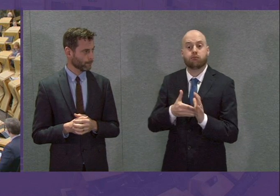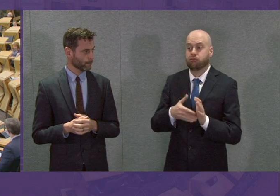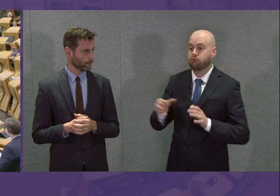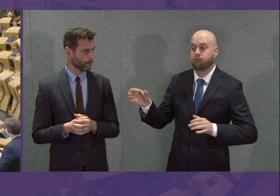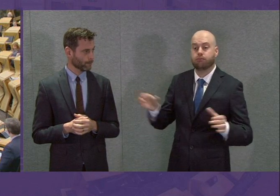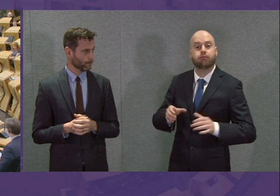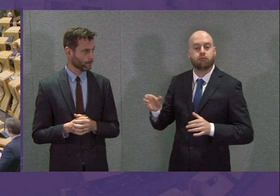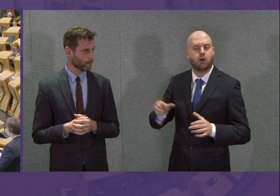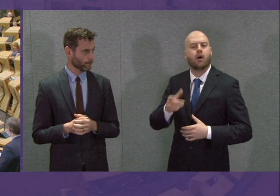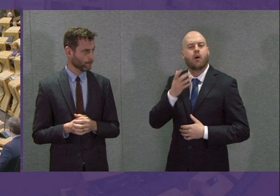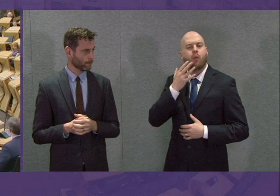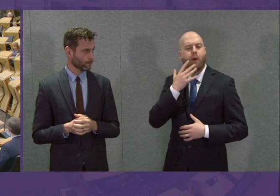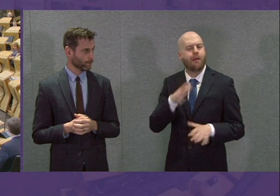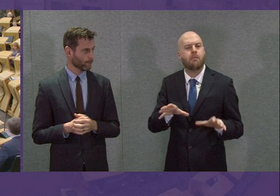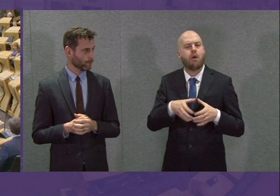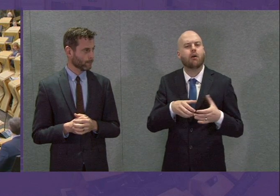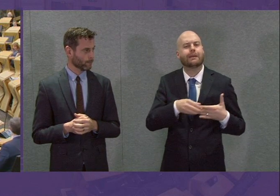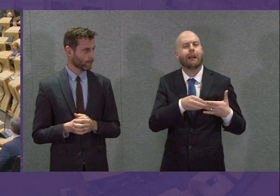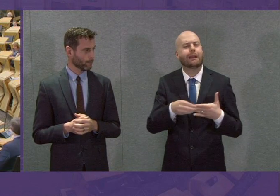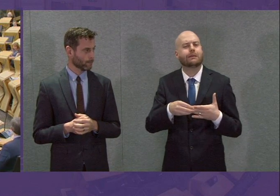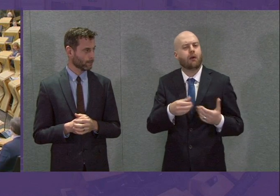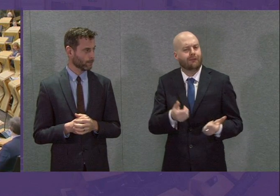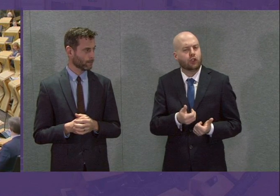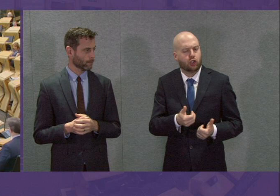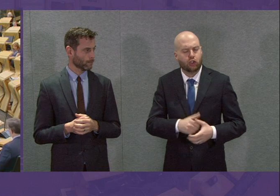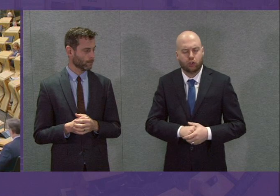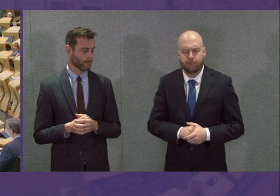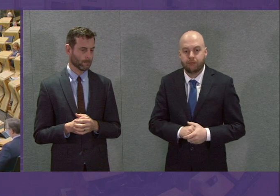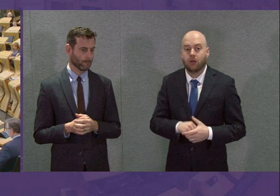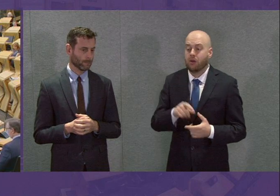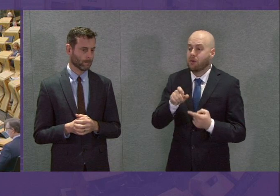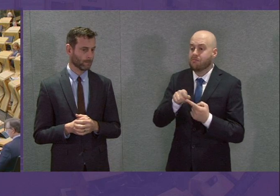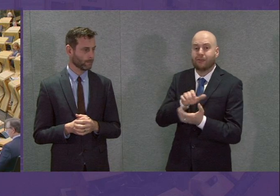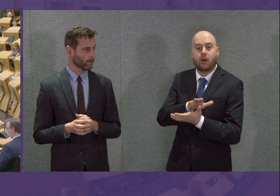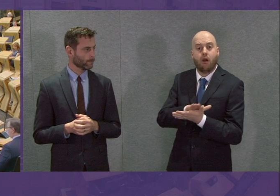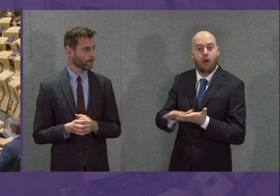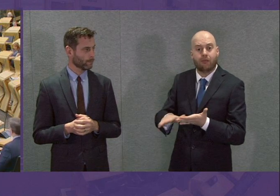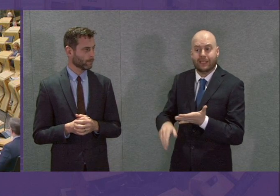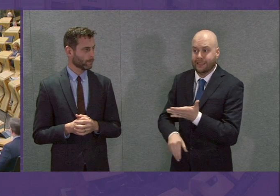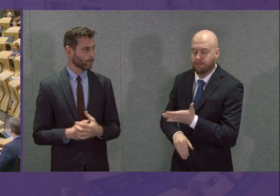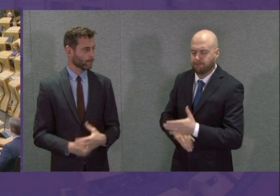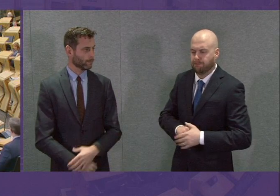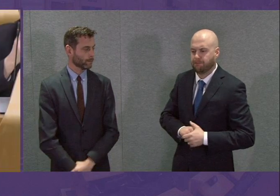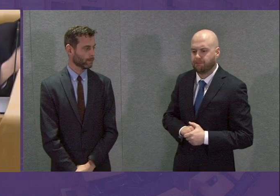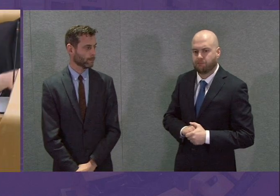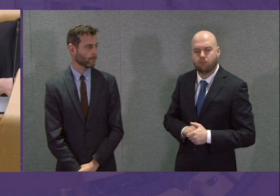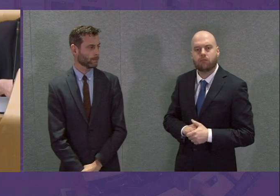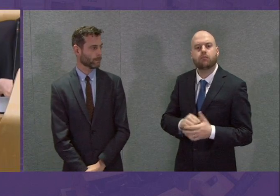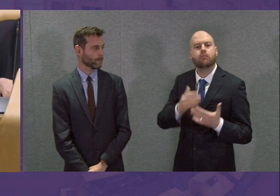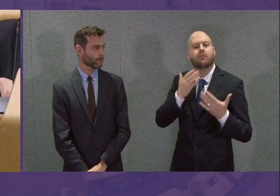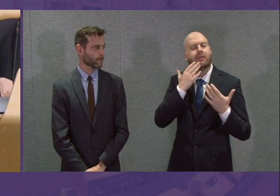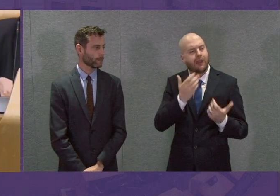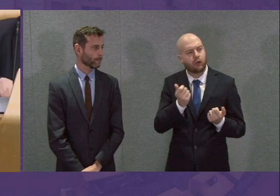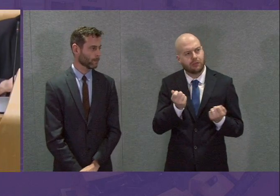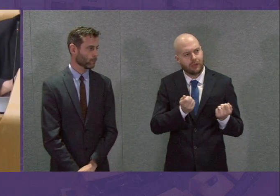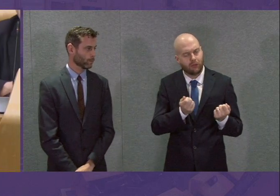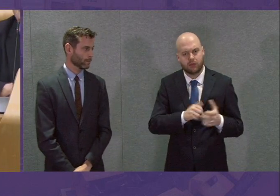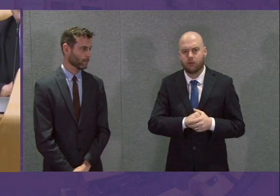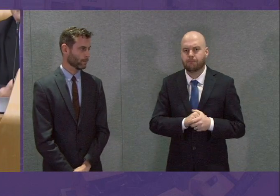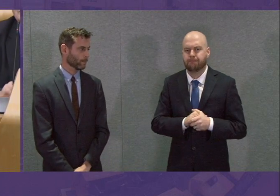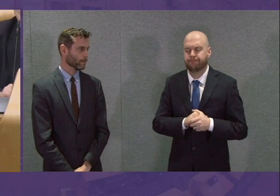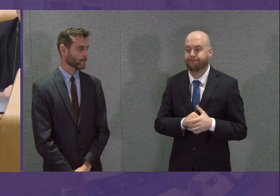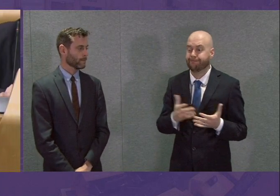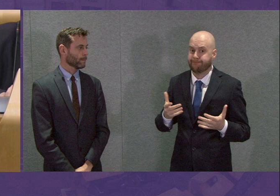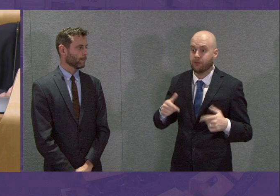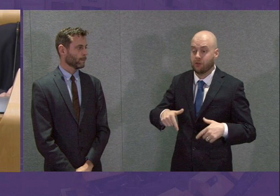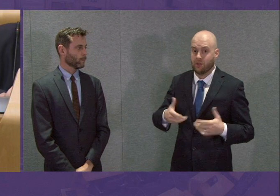leaders. Patrick Harvey, question three. Thank you, Presiding Officer. The current crisis is an unprecedented challenge for every